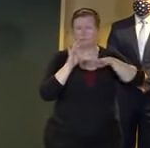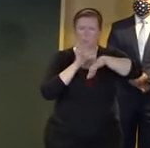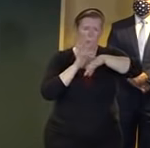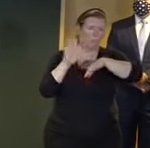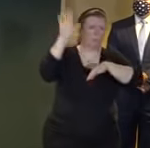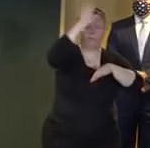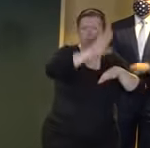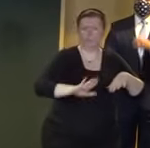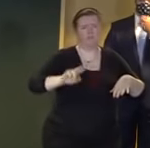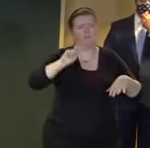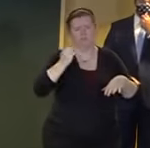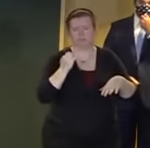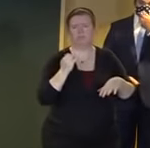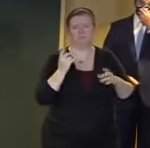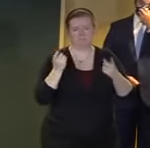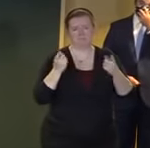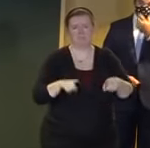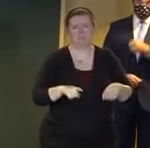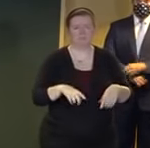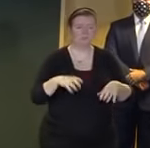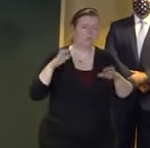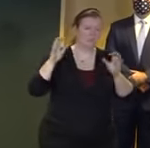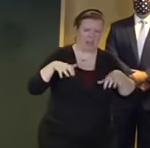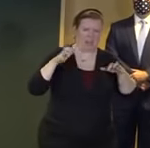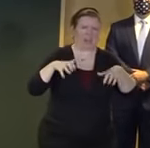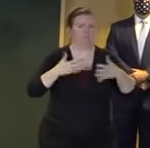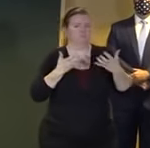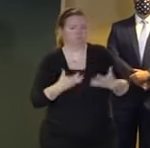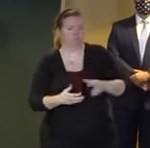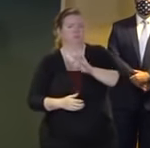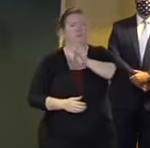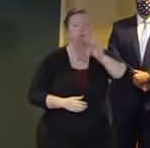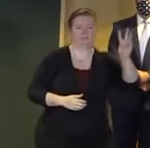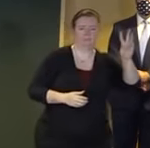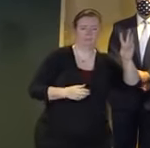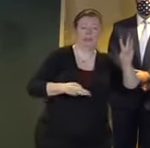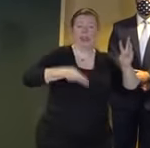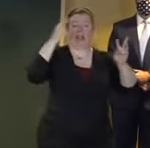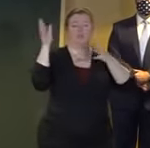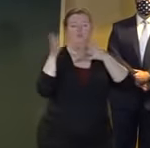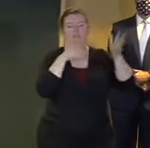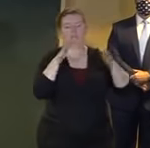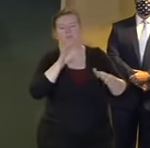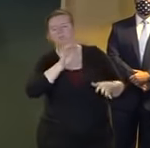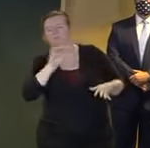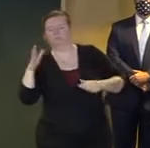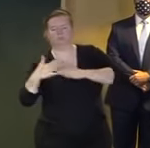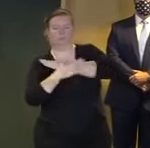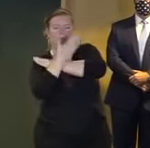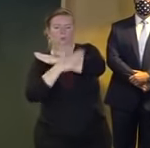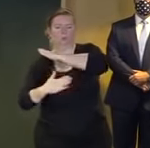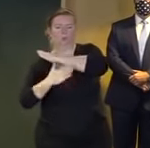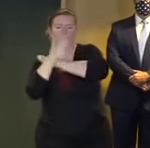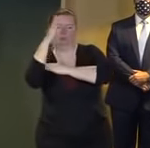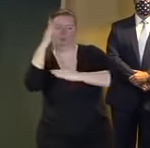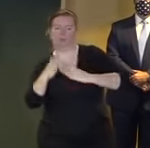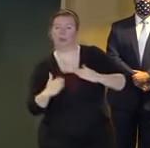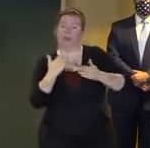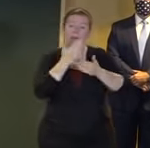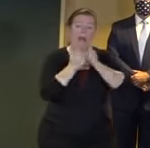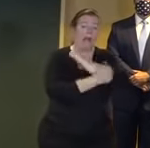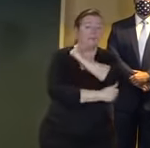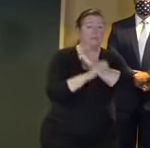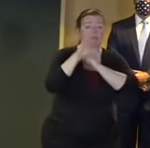that it's probably more likely in the western part highest winds probably along the shore but every county and every part of the state